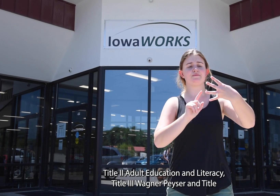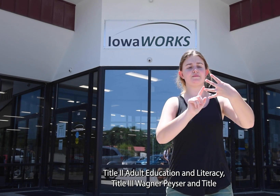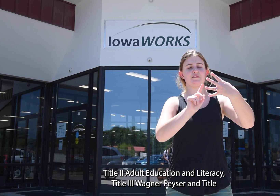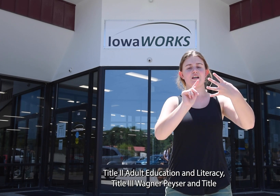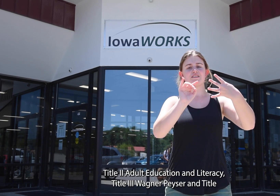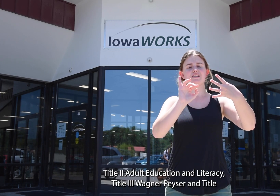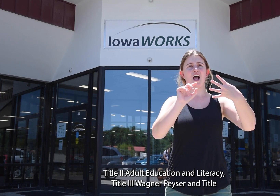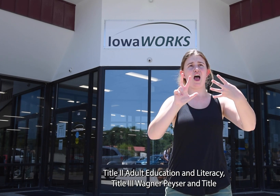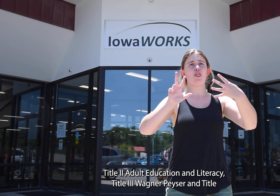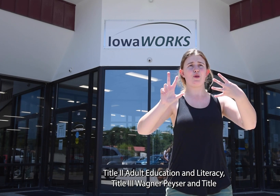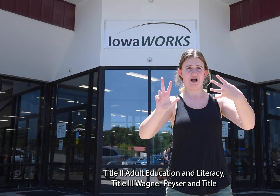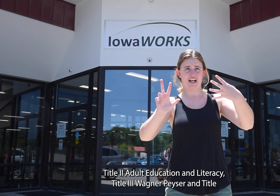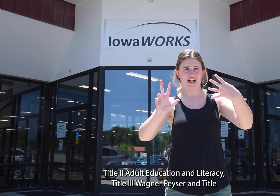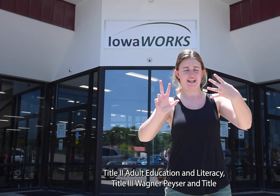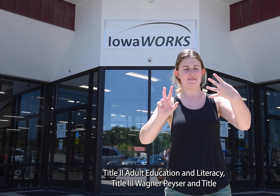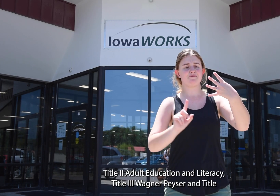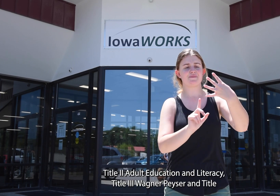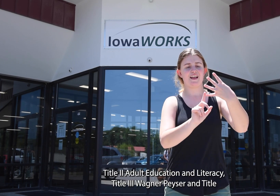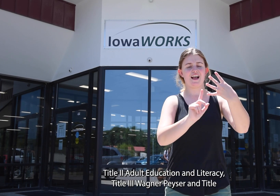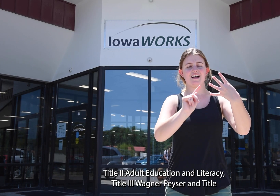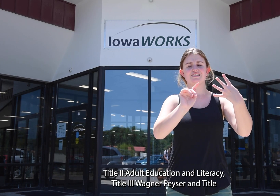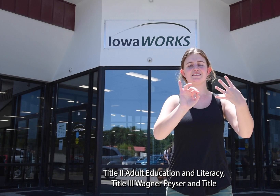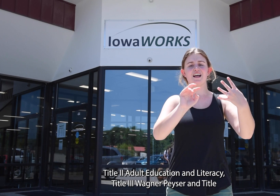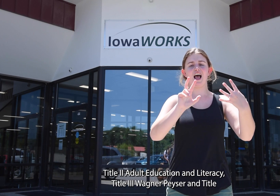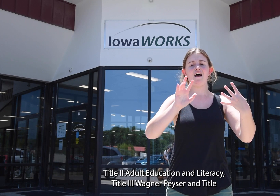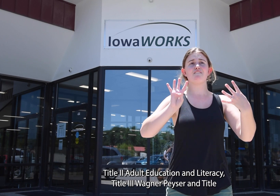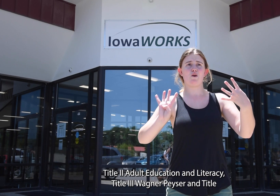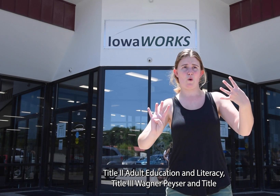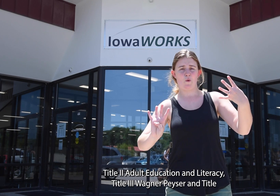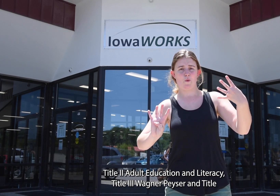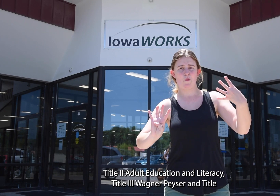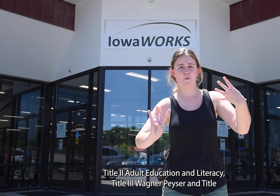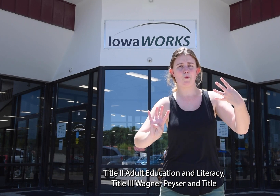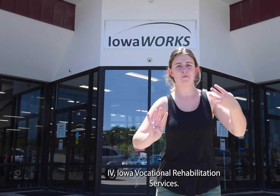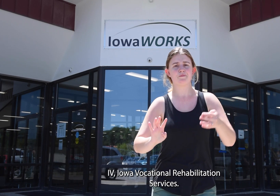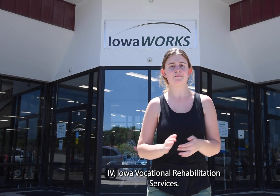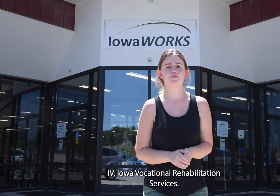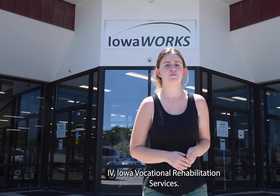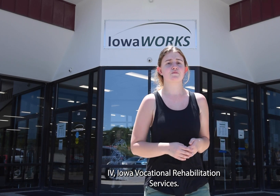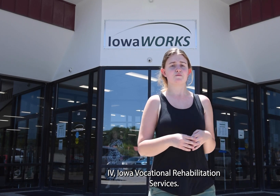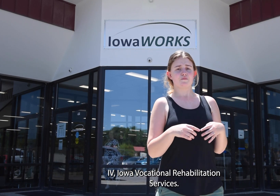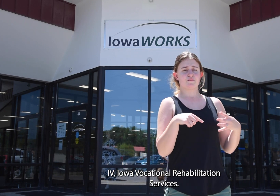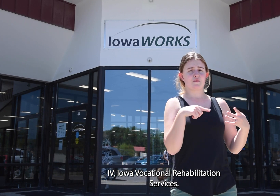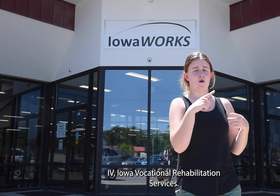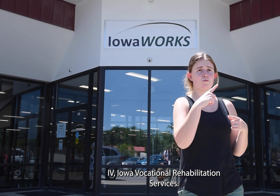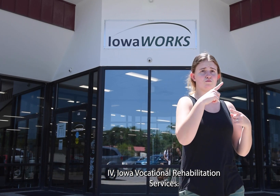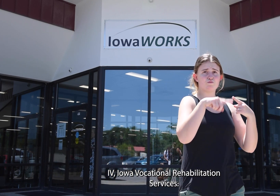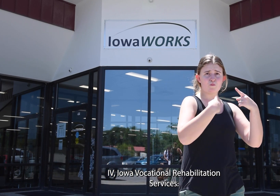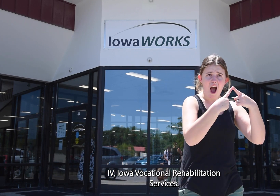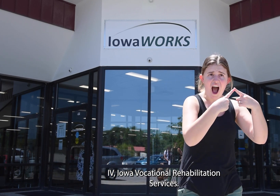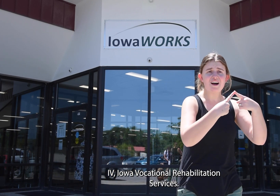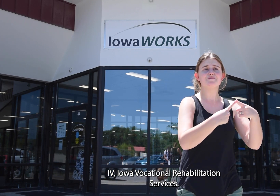2 adult education and literacy. Title 3 Wagner Peisner and Title 4 Iowa Vocational Rehabilitation Services.